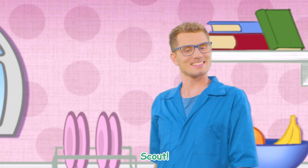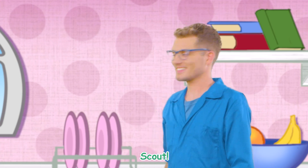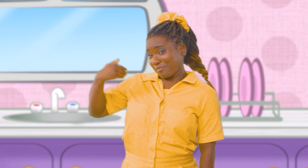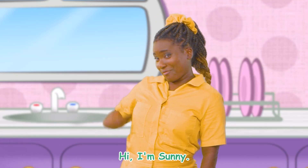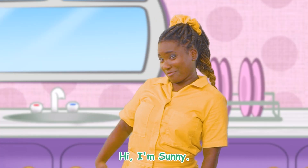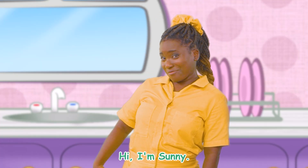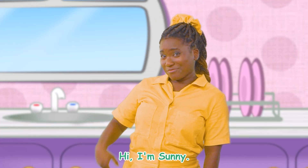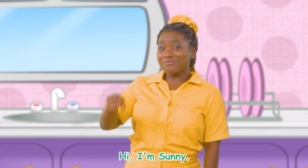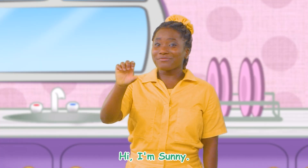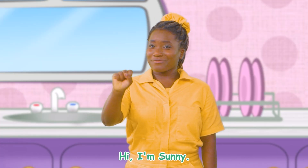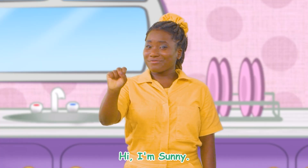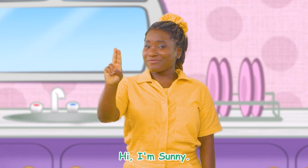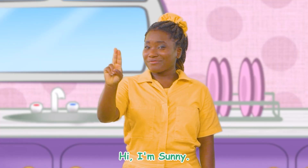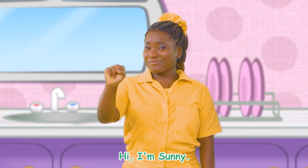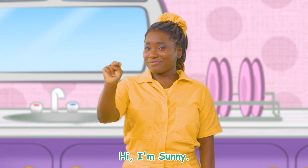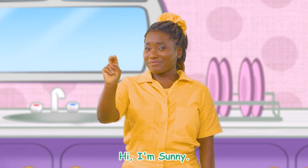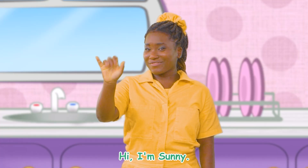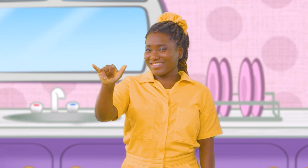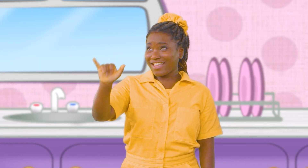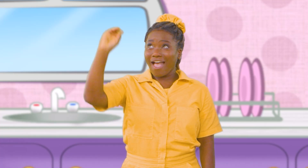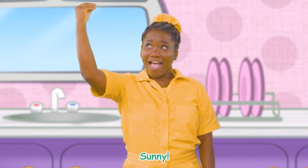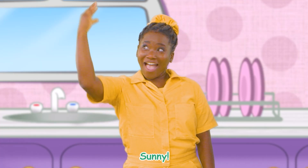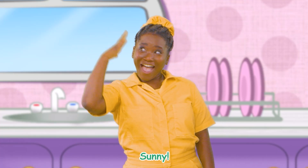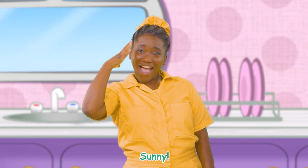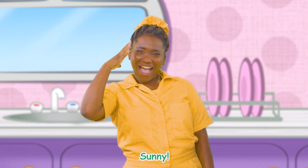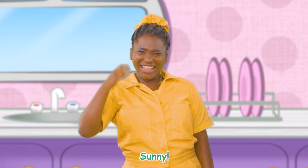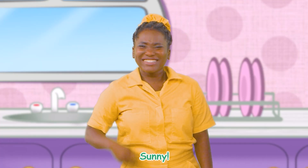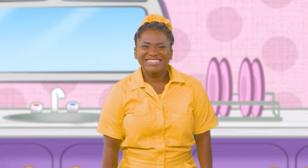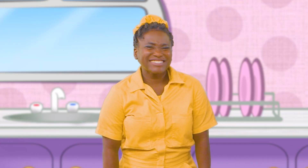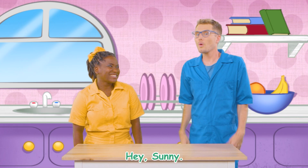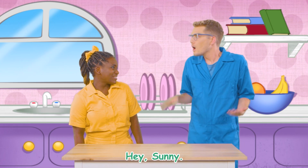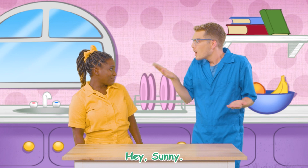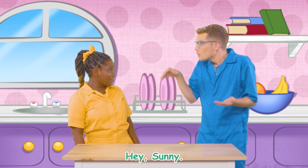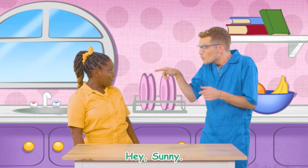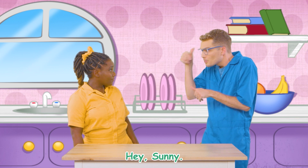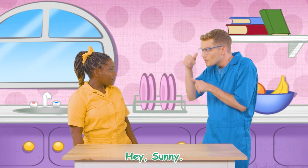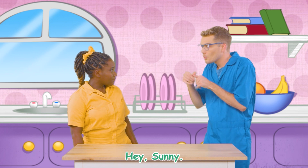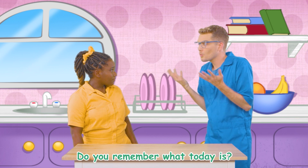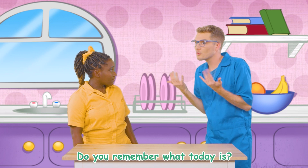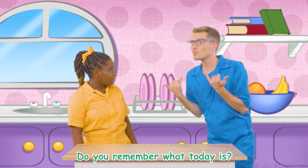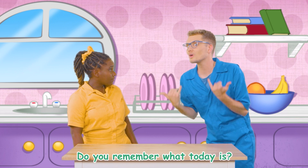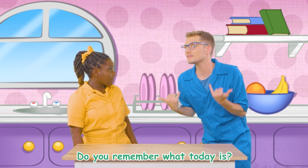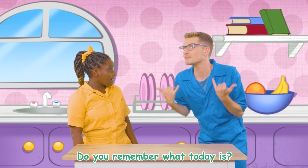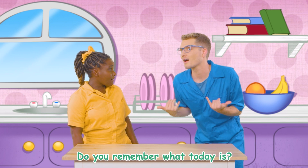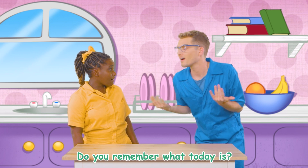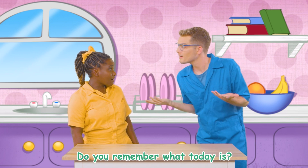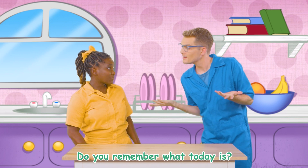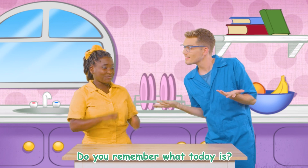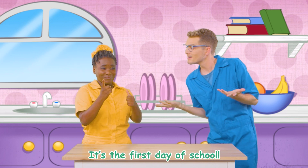Hi, I'm Sunny! Sunny! Hey Sunny, do you remember what today is?